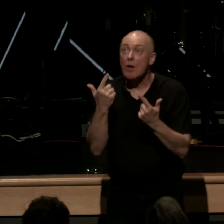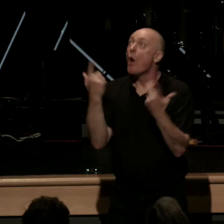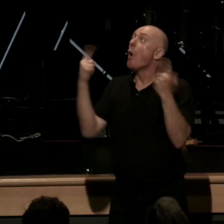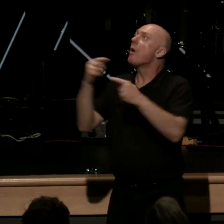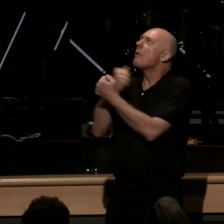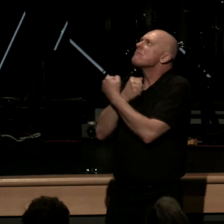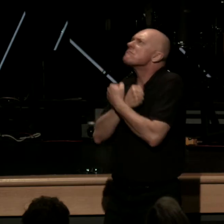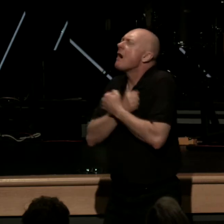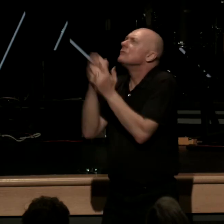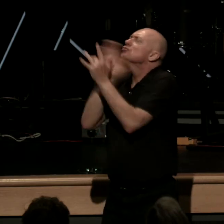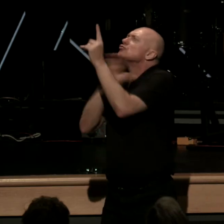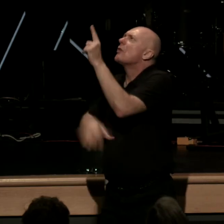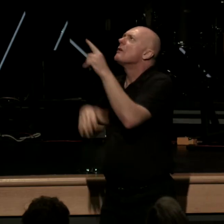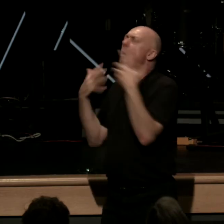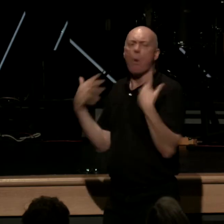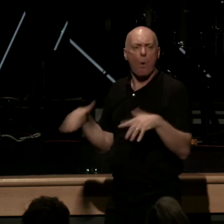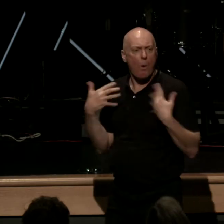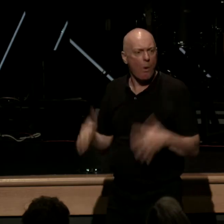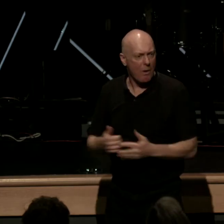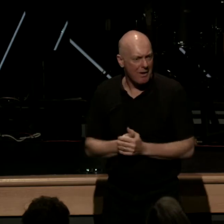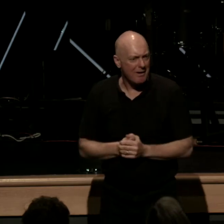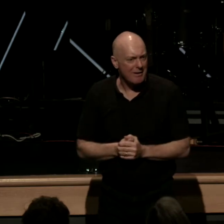Christ it's not due